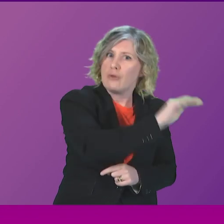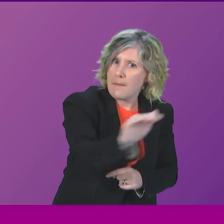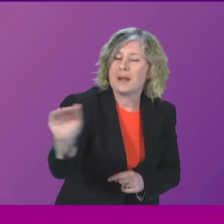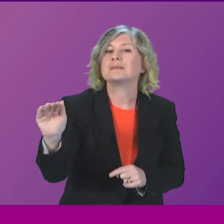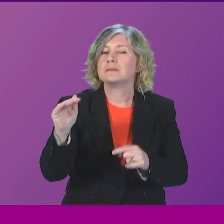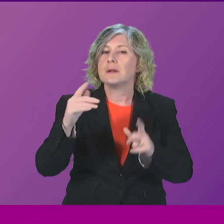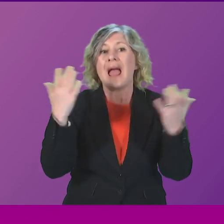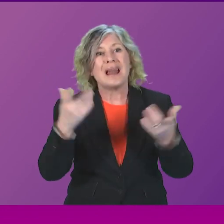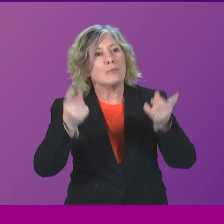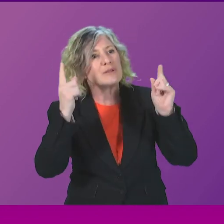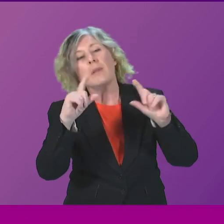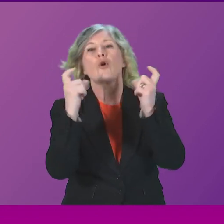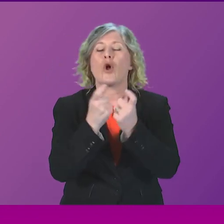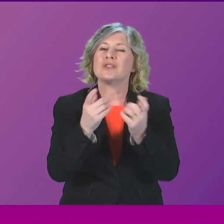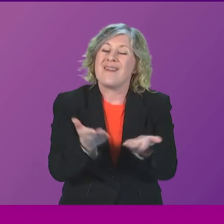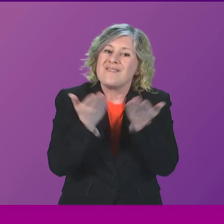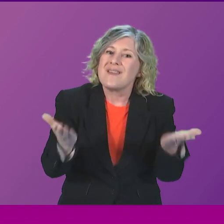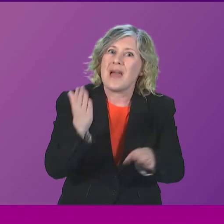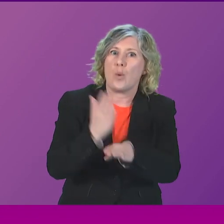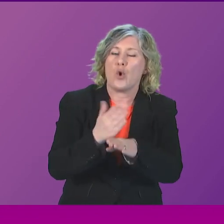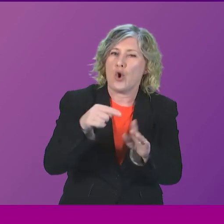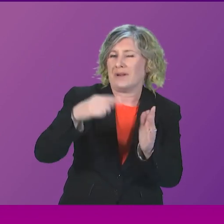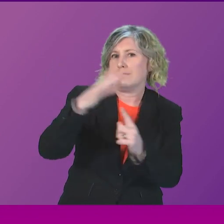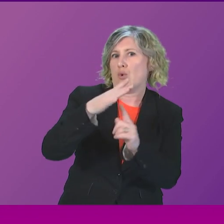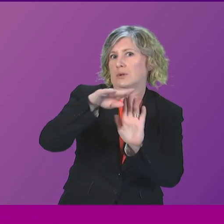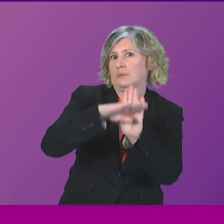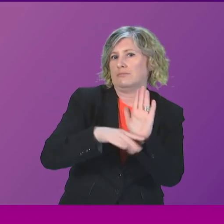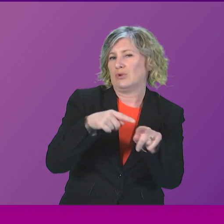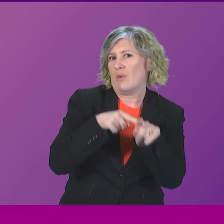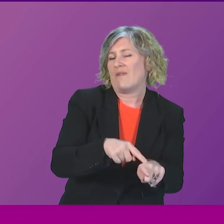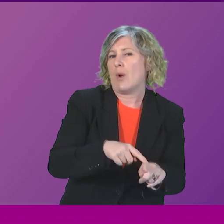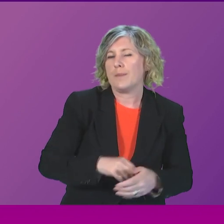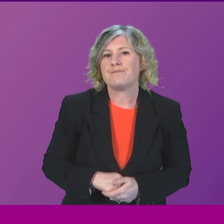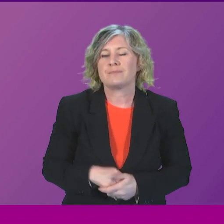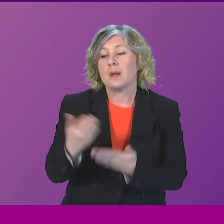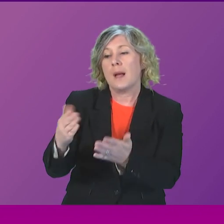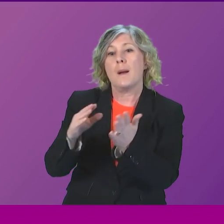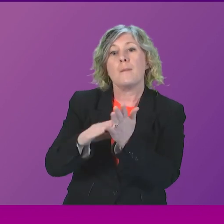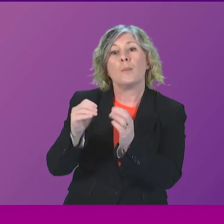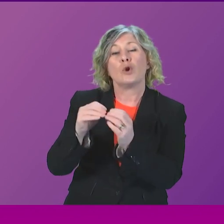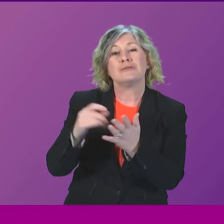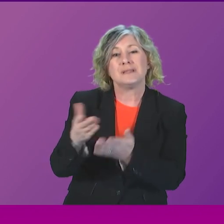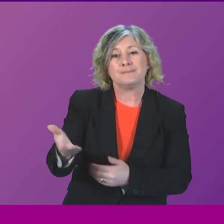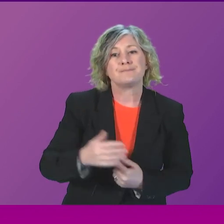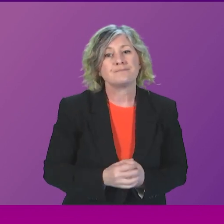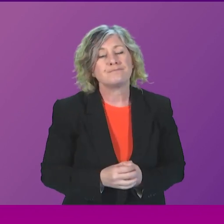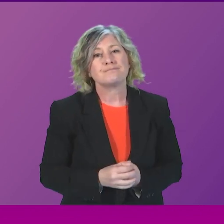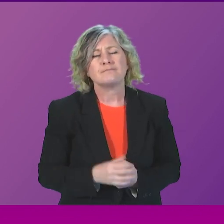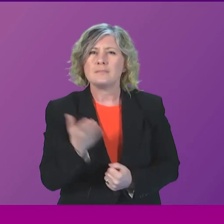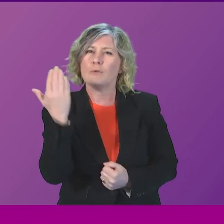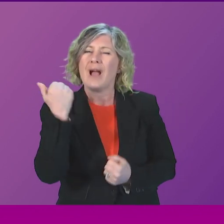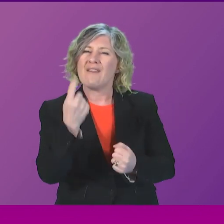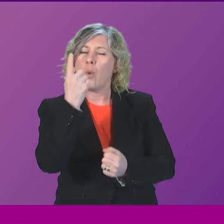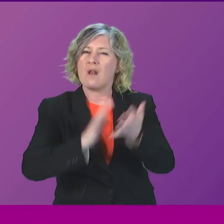must be at the heart of every decision that they take. Bob Dorris. President and Officer, a recent serious fire at the abandoned